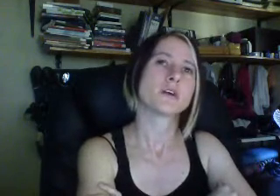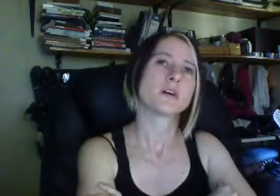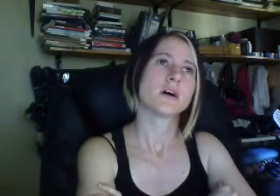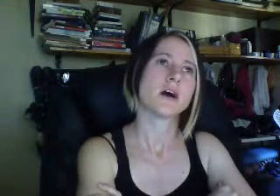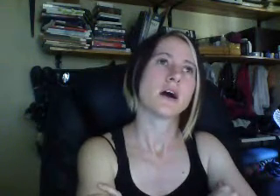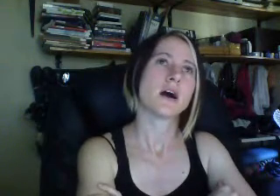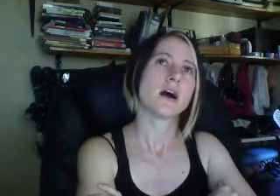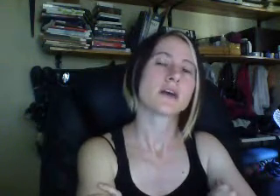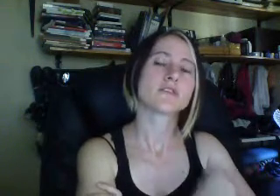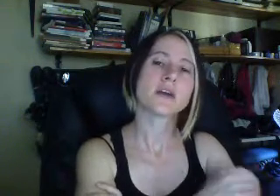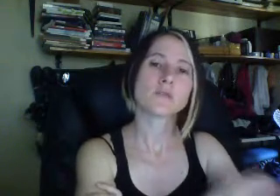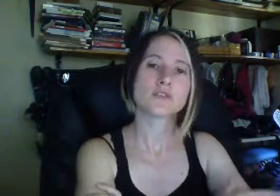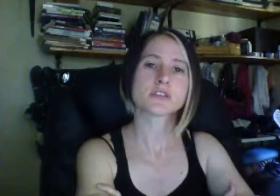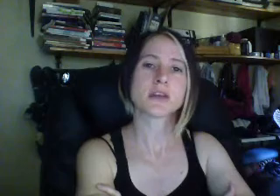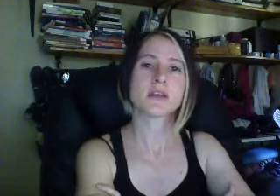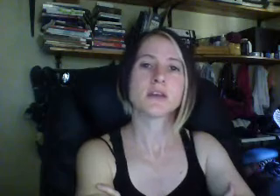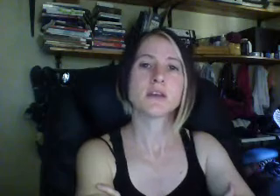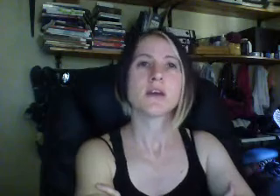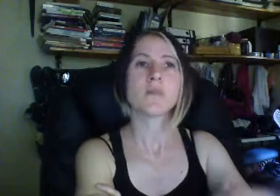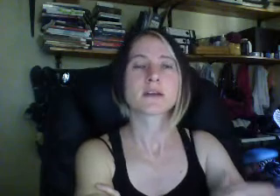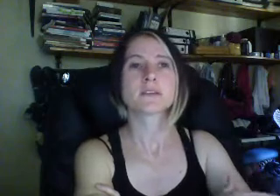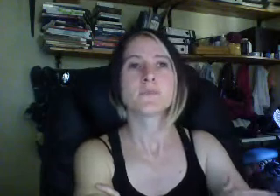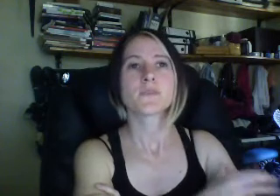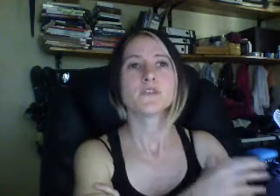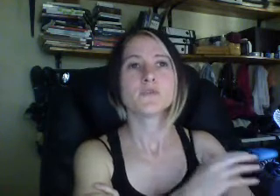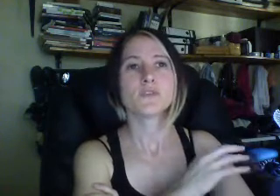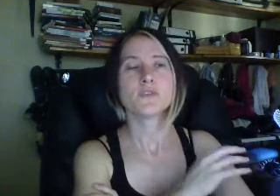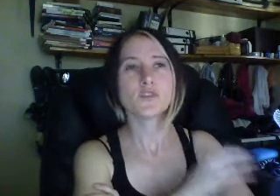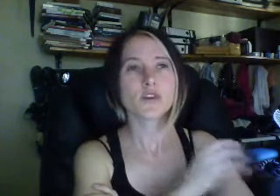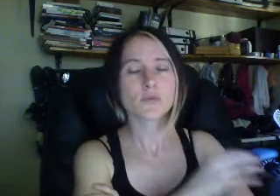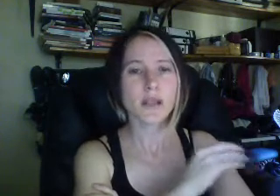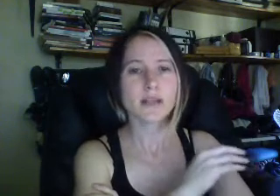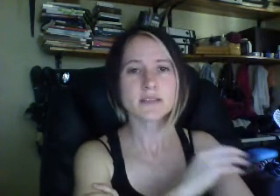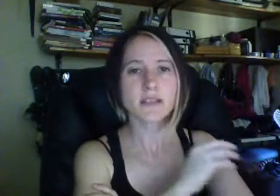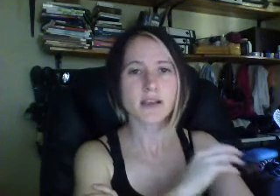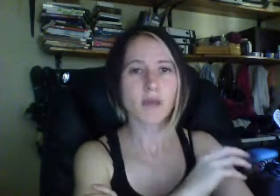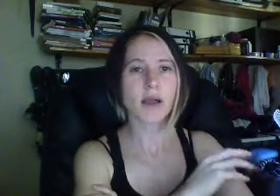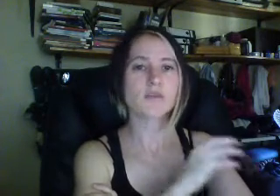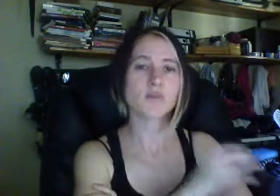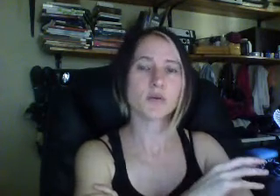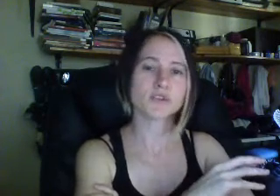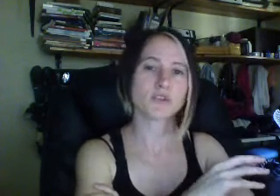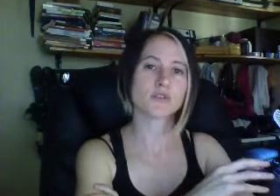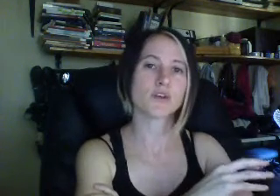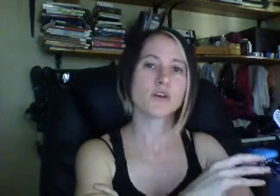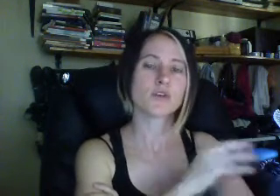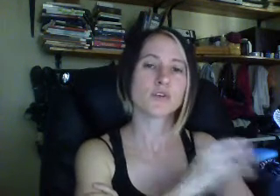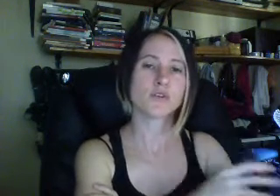because I don't care what you say, but if you look really inside the mind of a person who